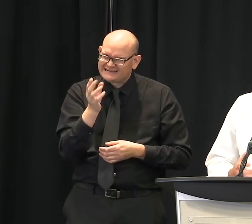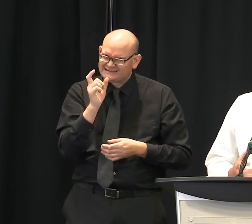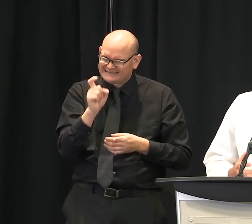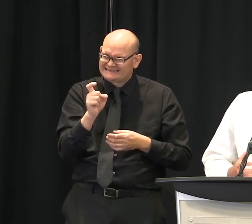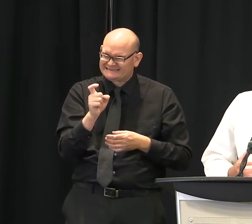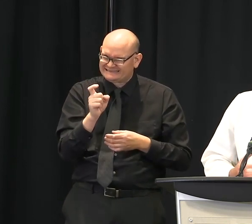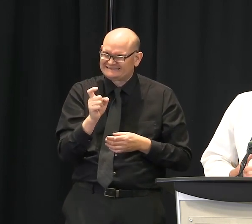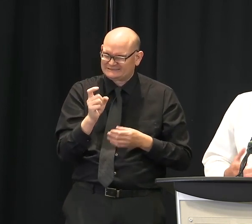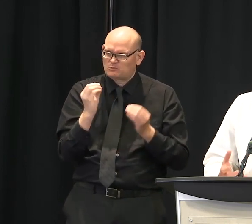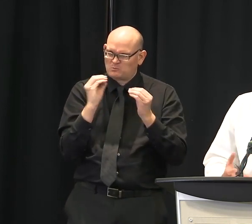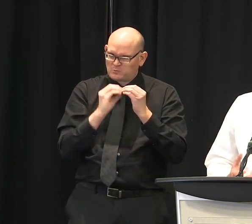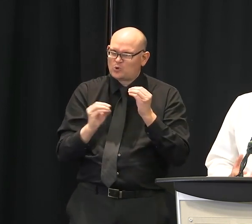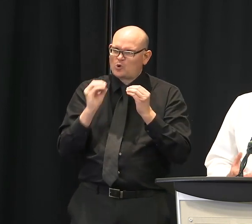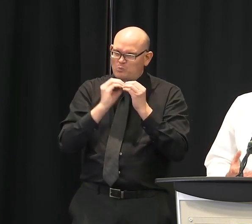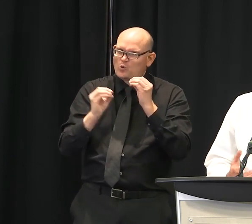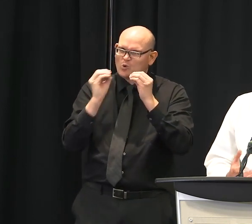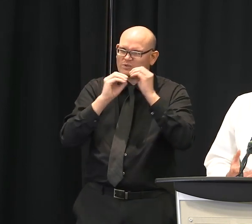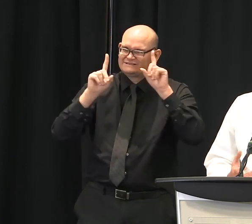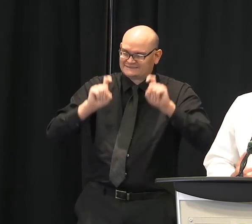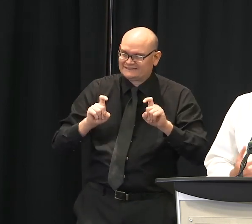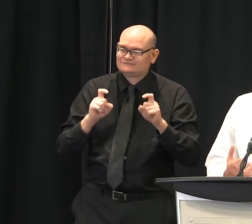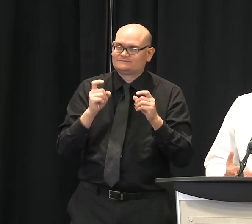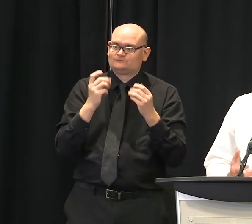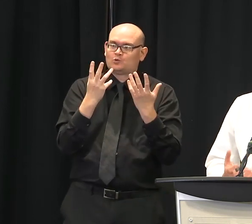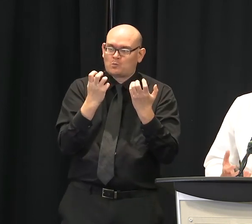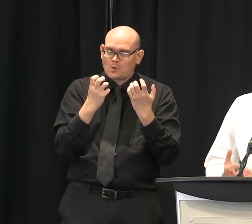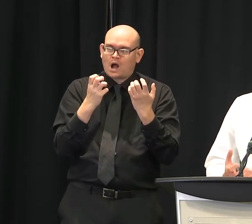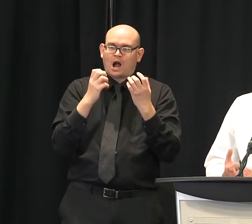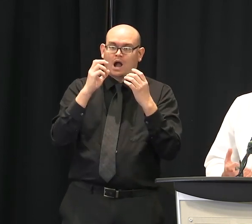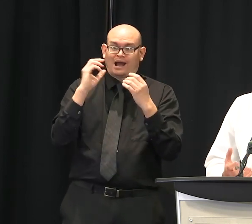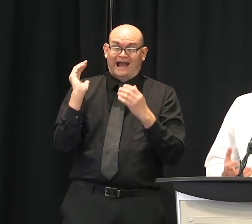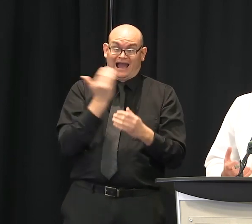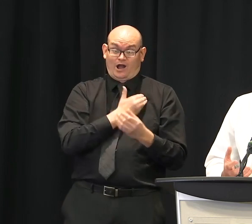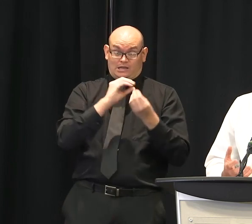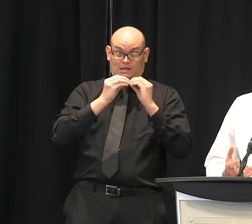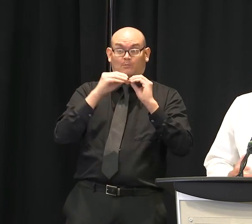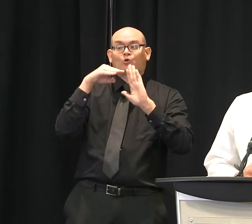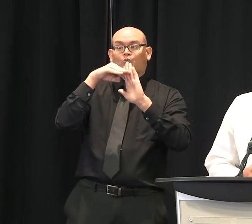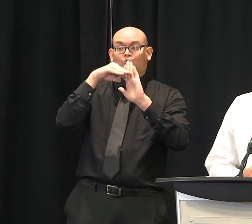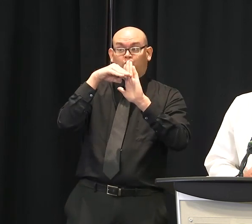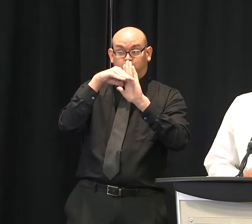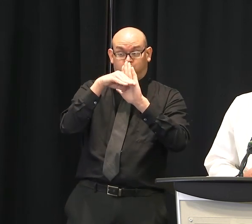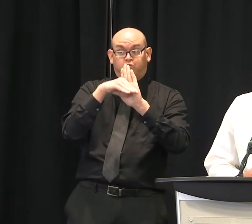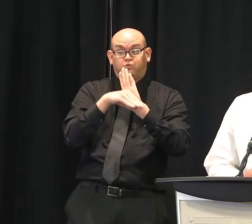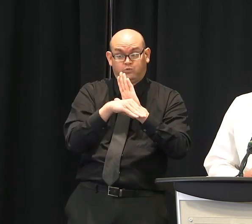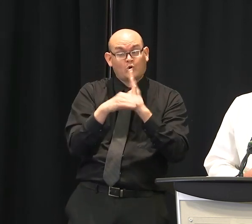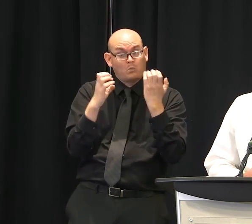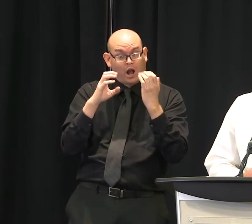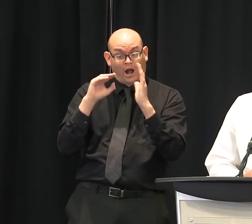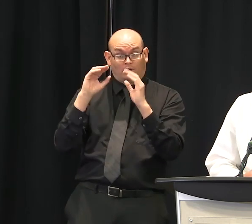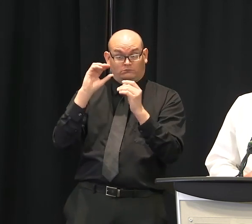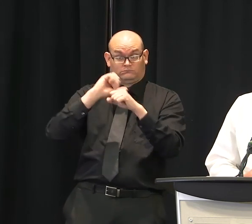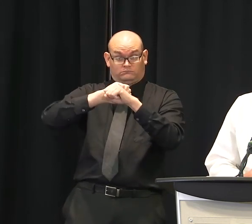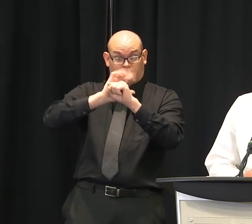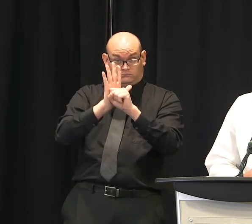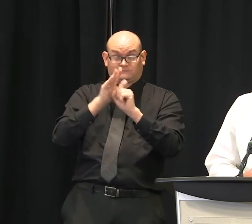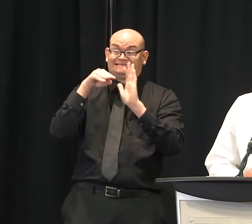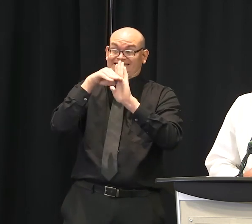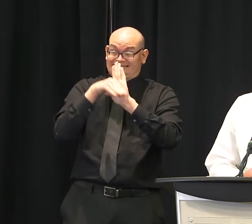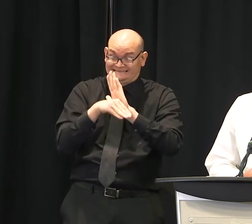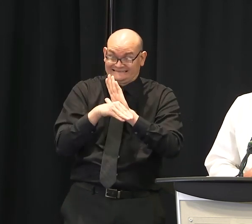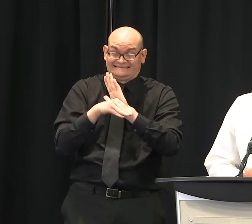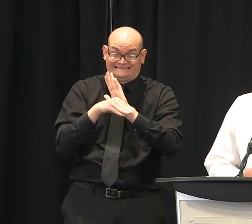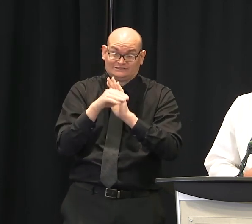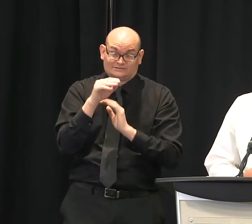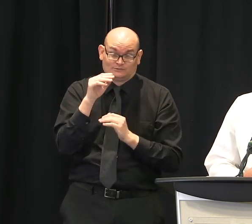that positivity rate down as low as possible, meaning we're doing appropriate levels of testing. We still do have the drive-through testing